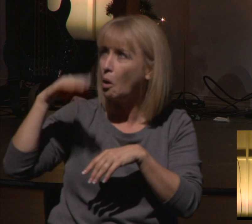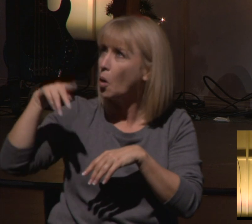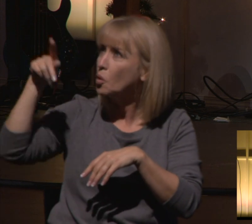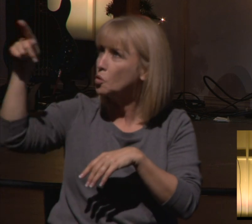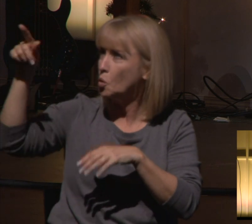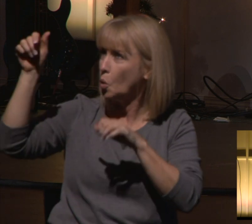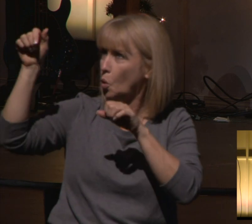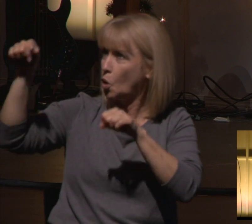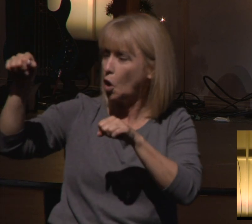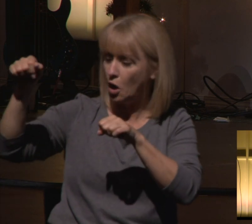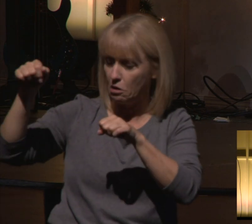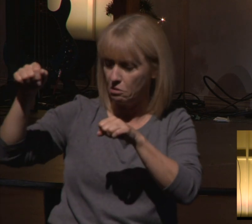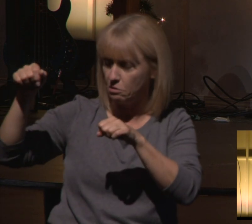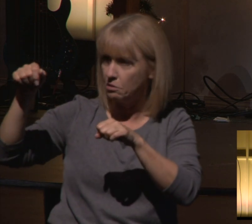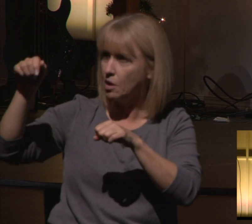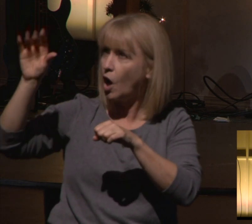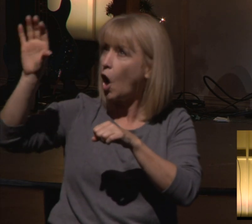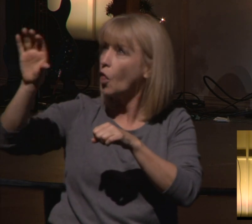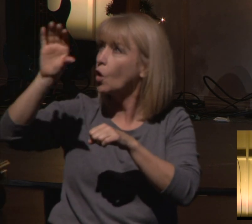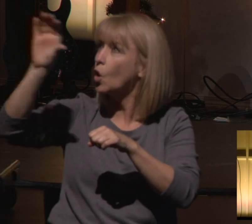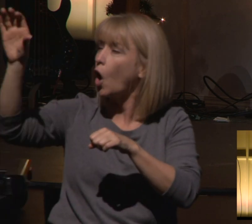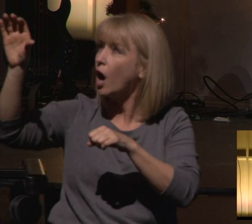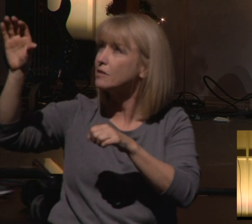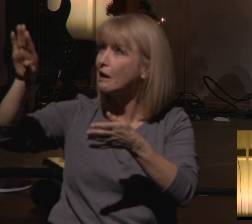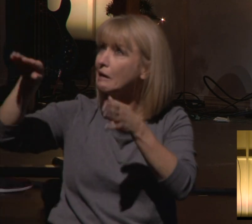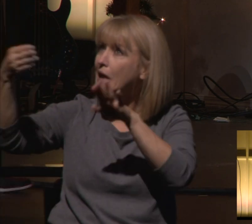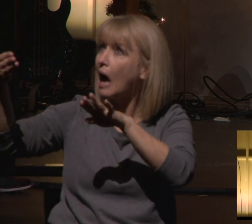And God, know that's how some people are living their faith out.